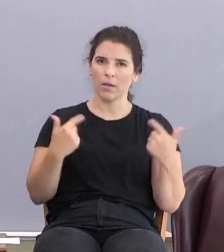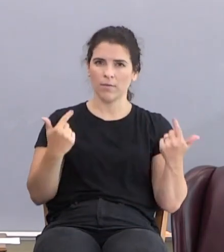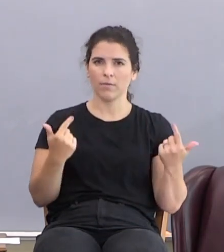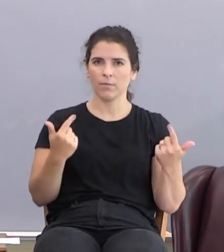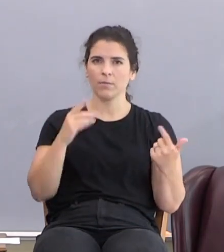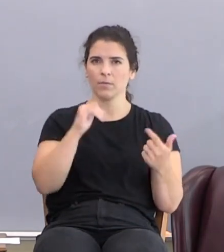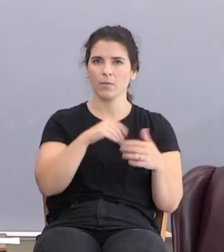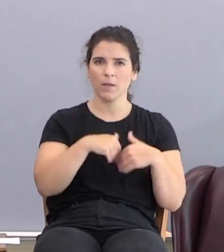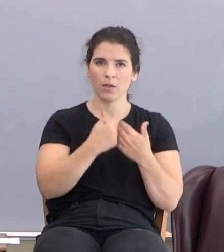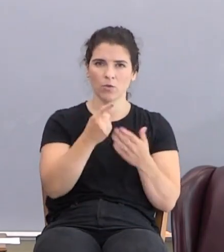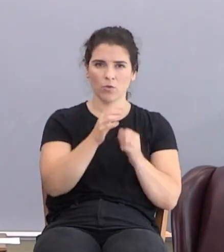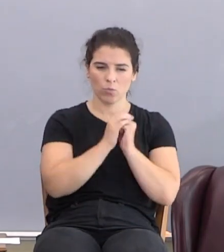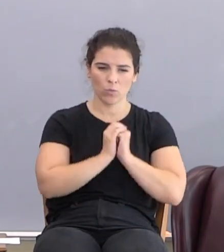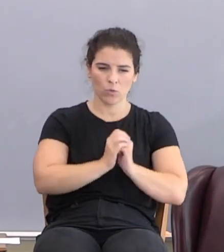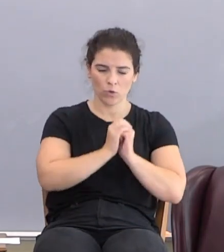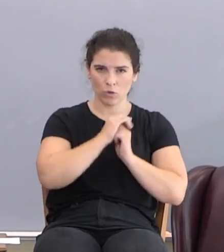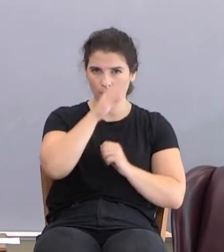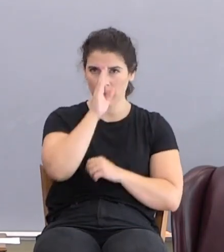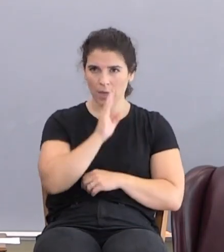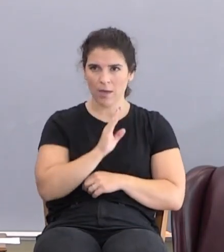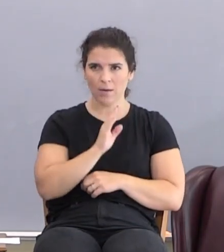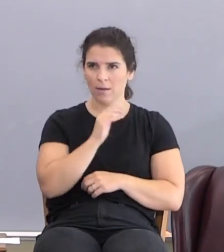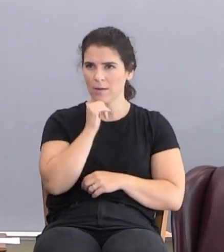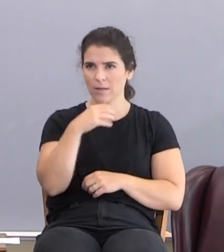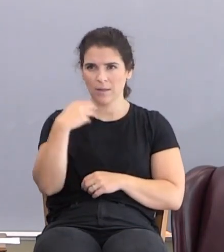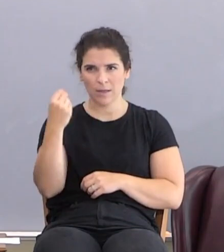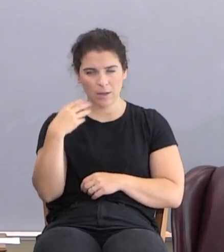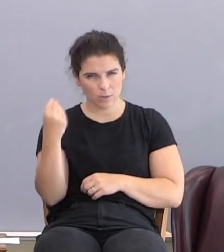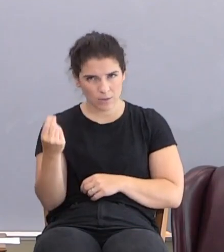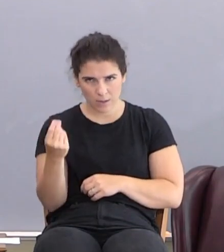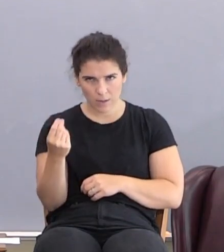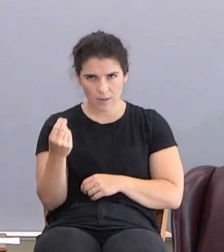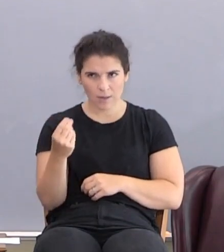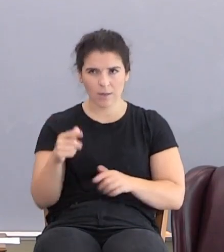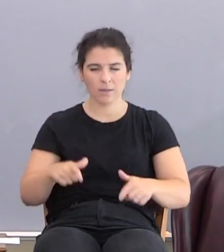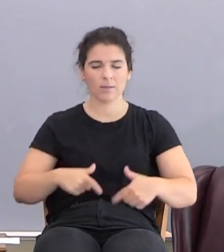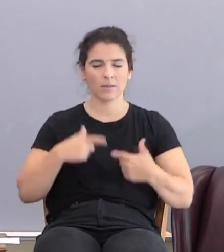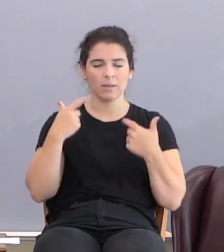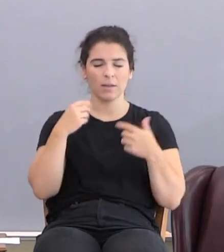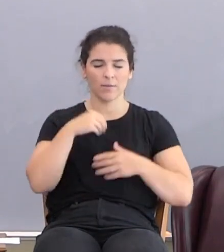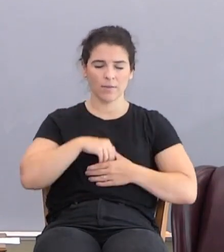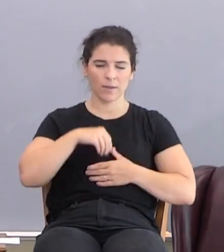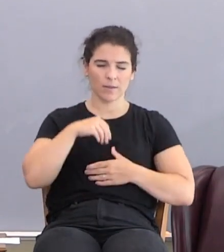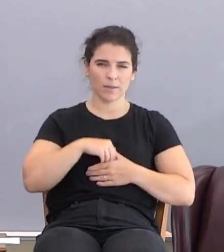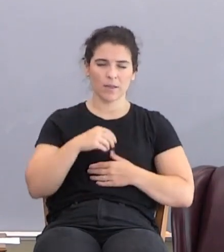and that's how you worship God. It's not the external, it's life inside.